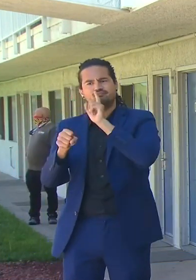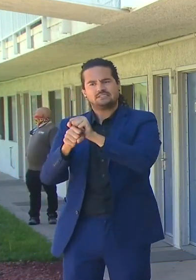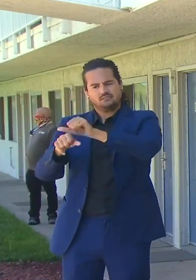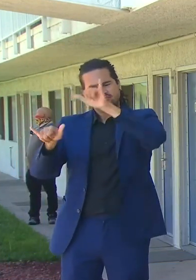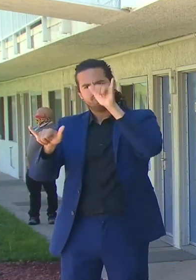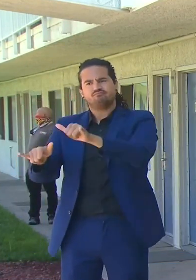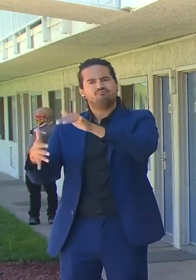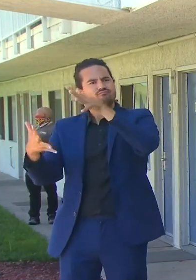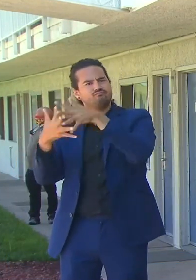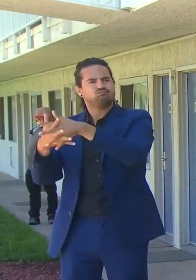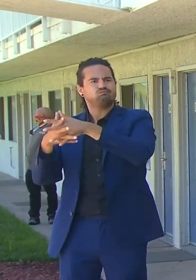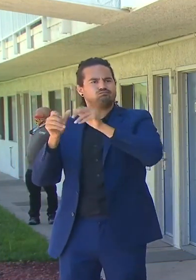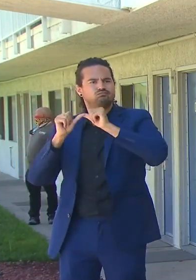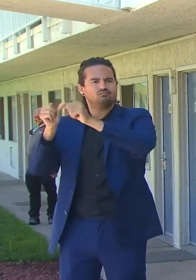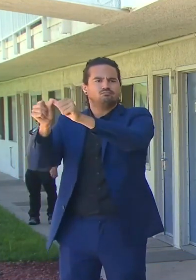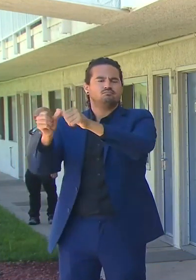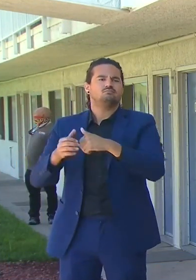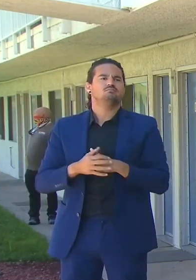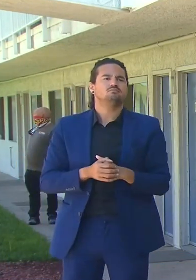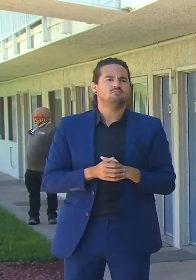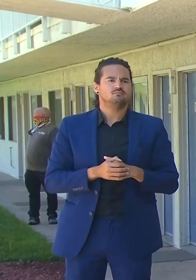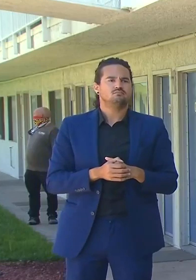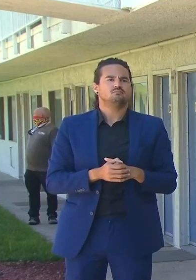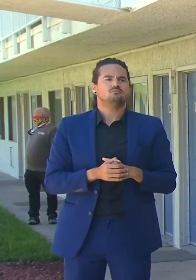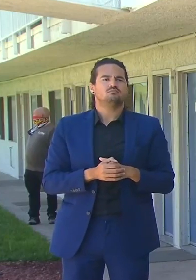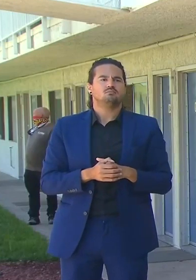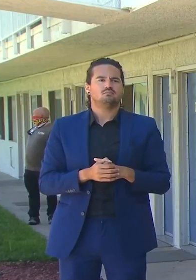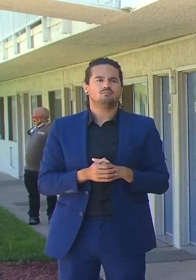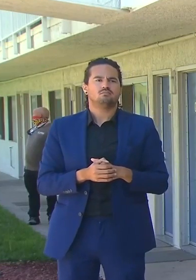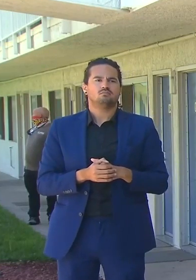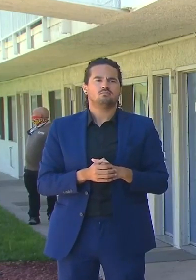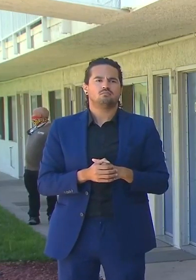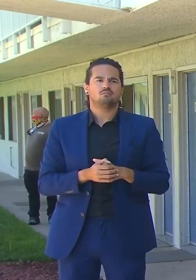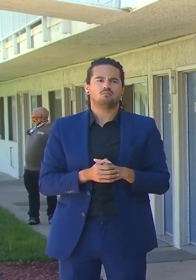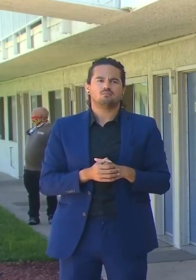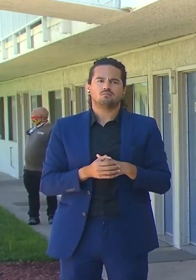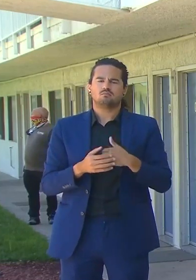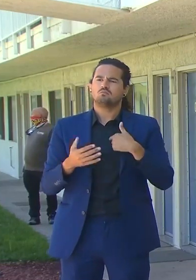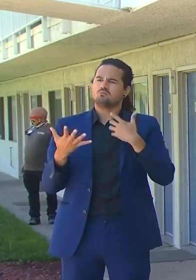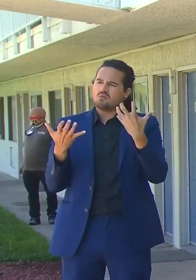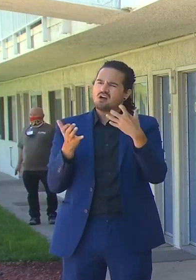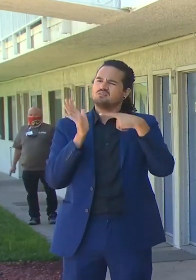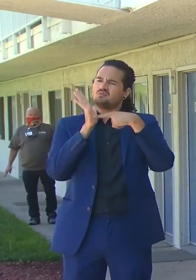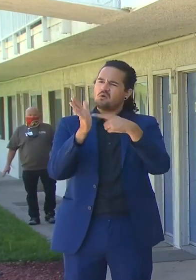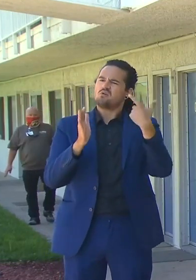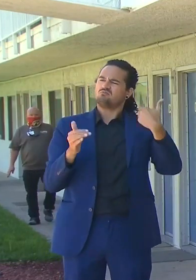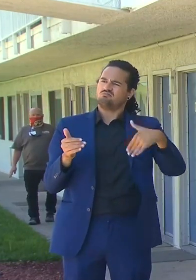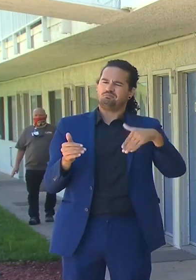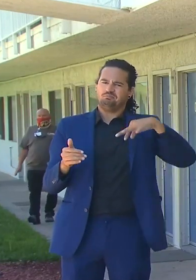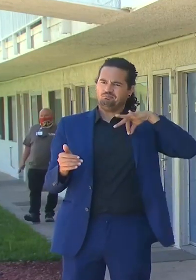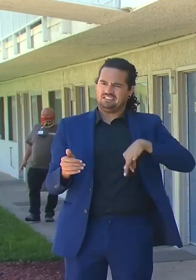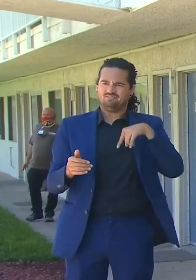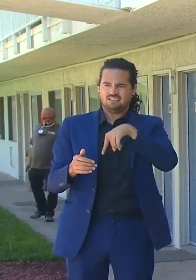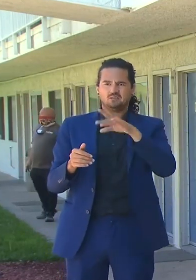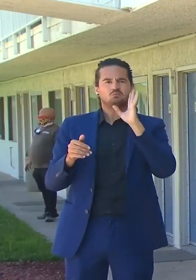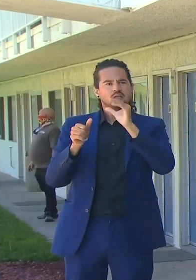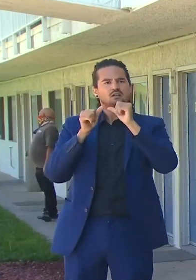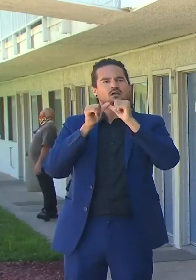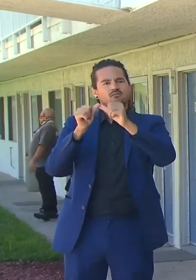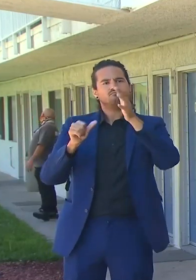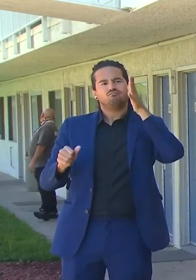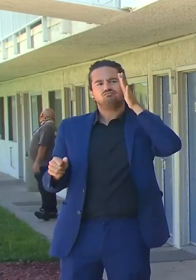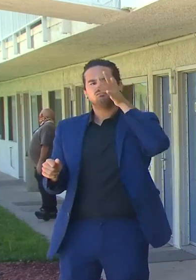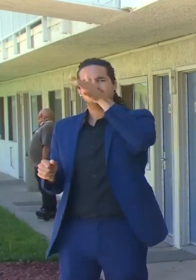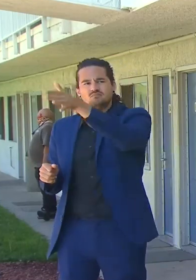in more than 14,000 people finding shelter and other services. In the last 24 hours, more than 6,000 people have tested positive for